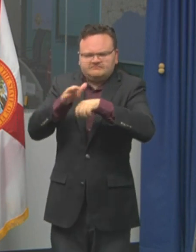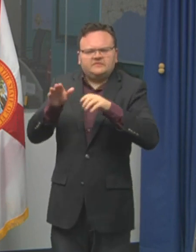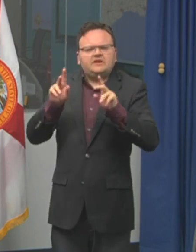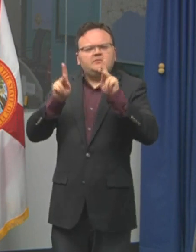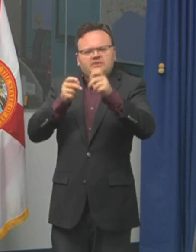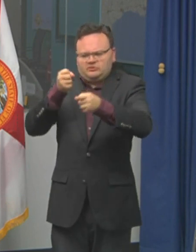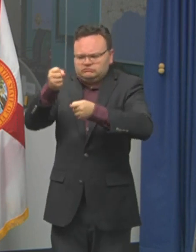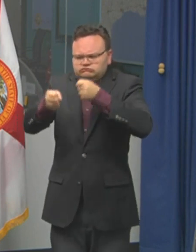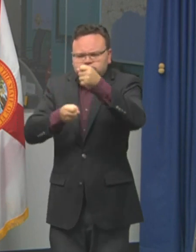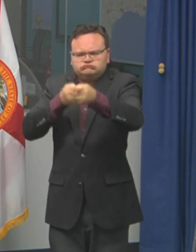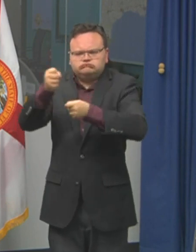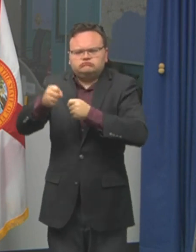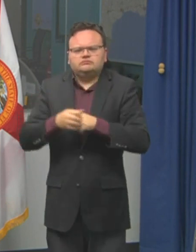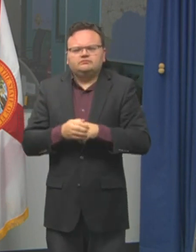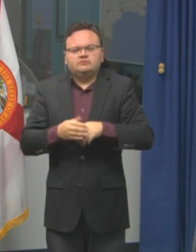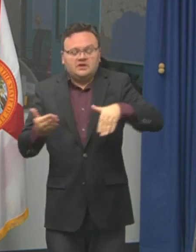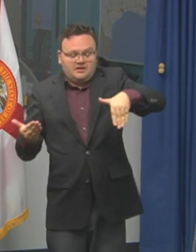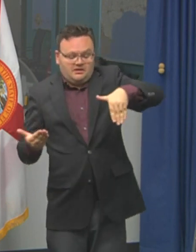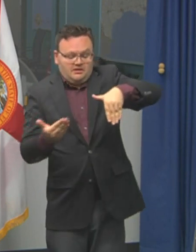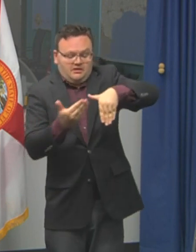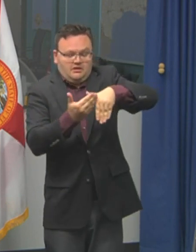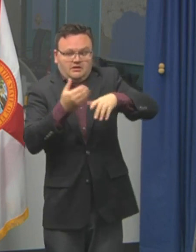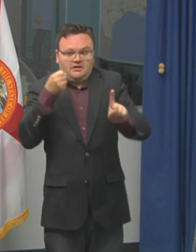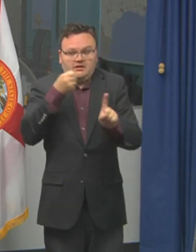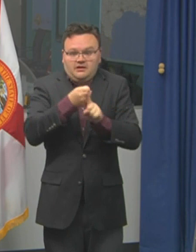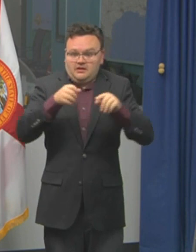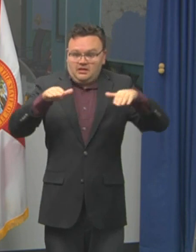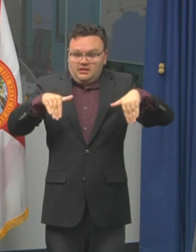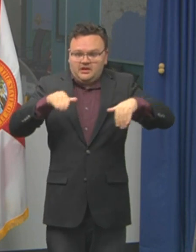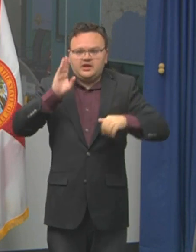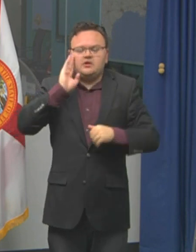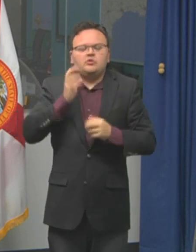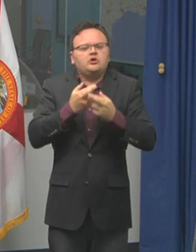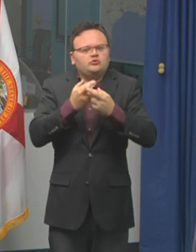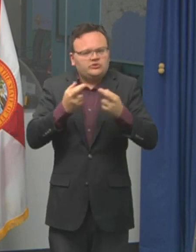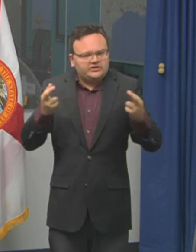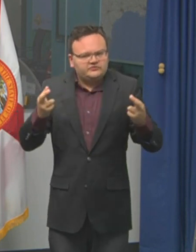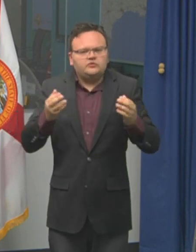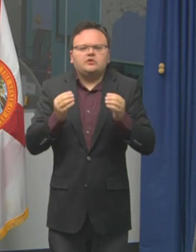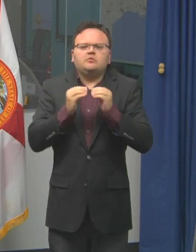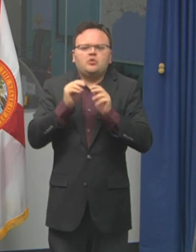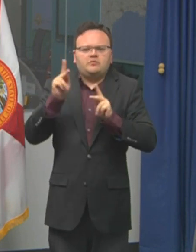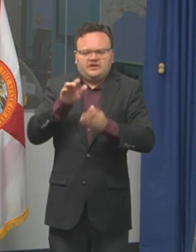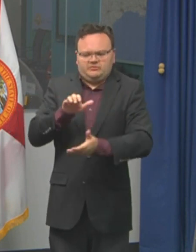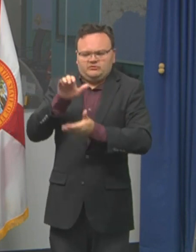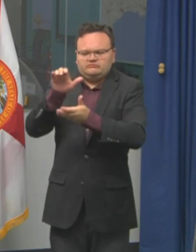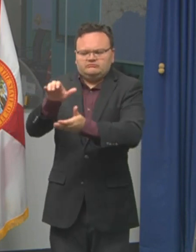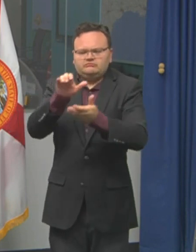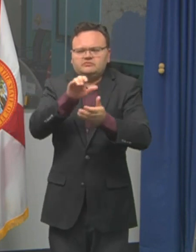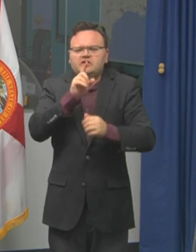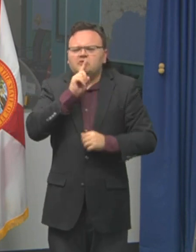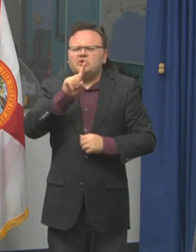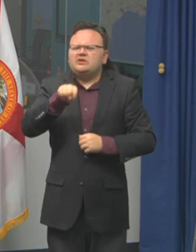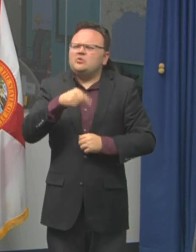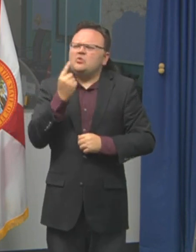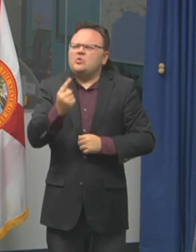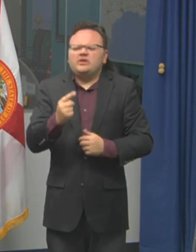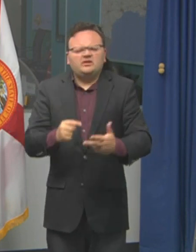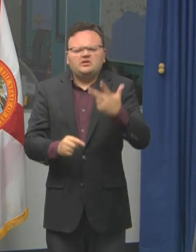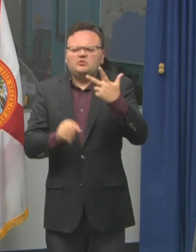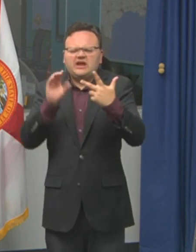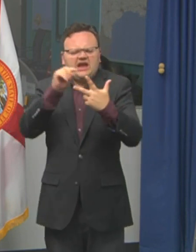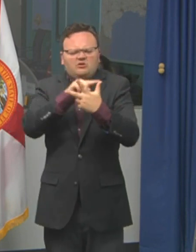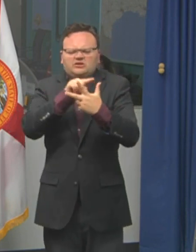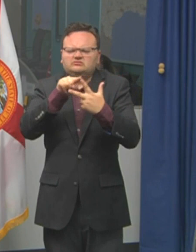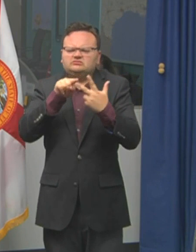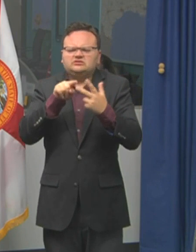prior to landfall. So again, there were no unmet needs with the exception of about three counties that needed, like I said, anything from